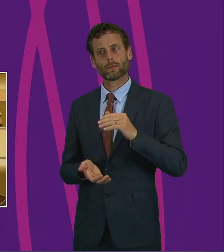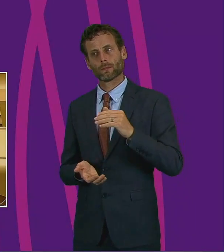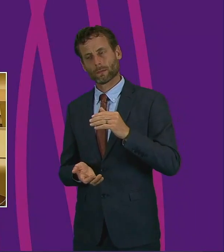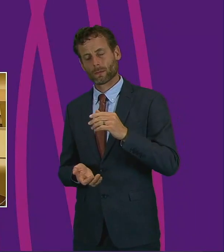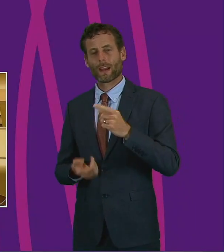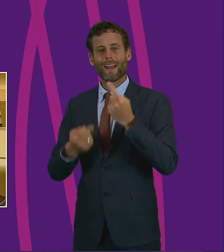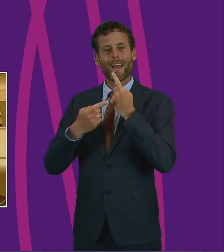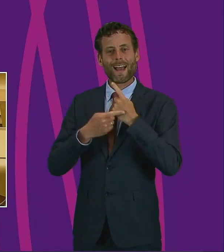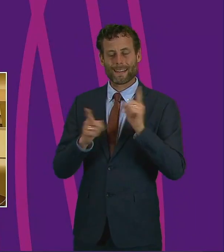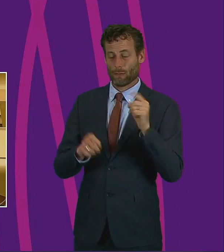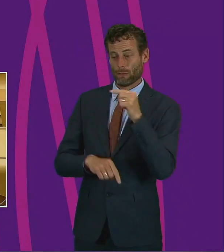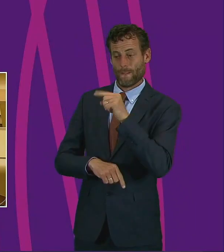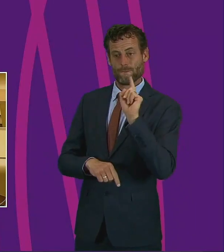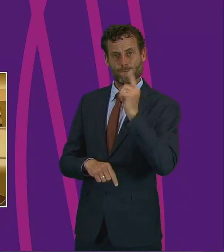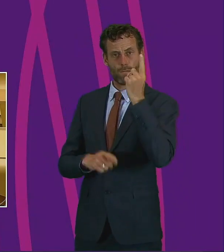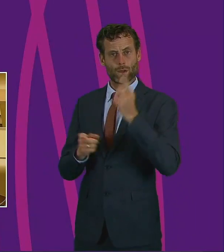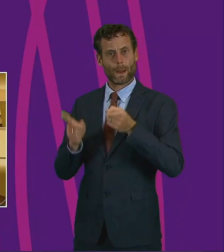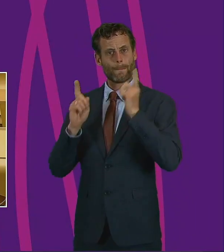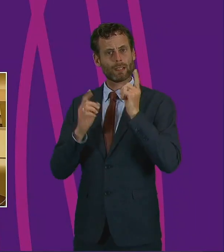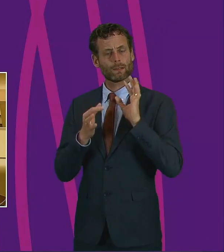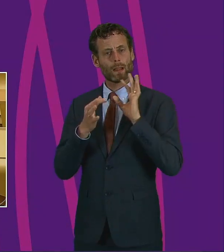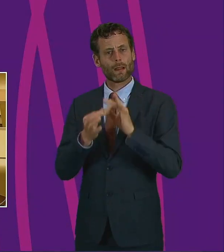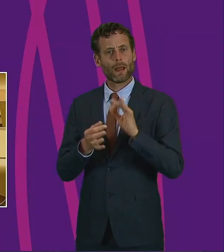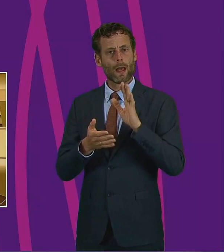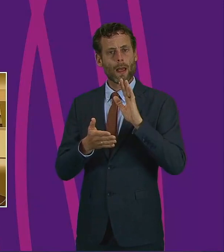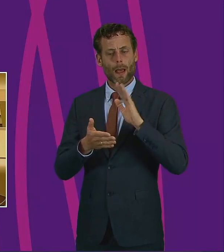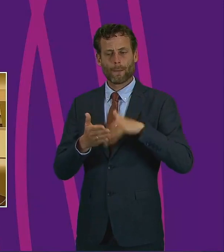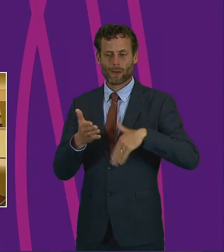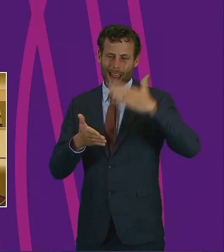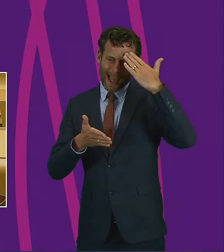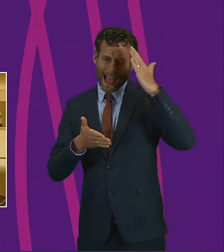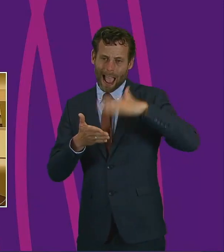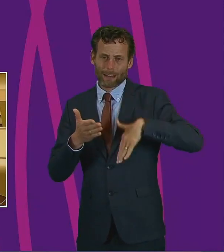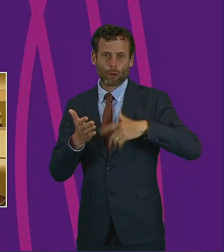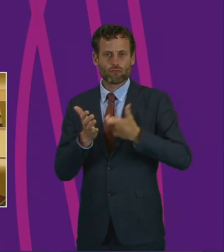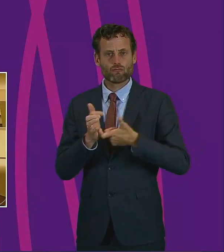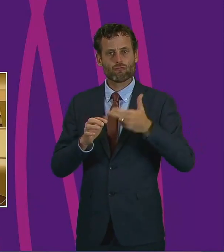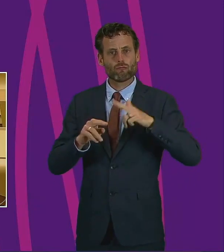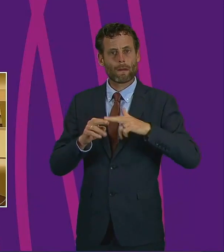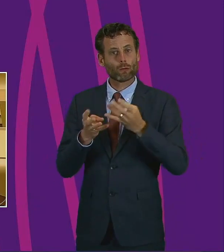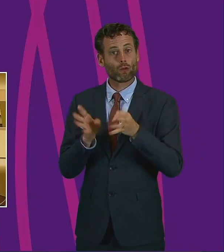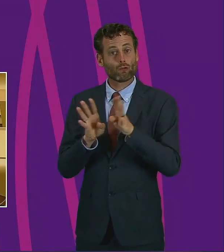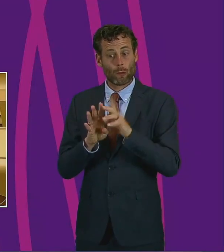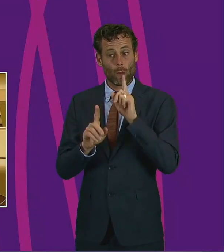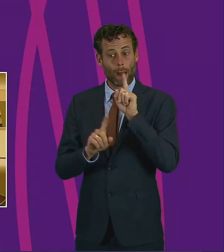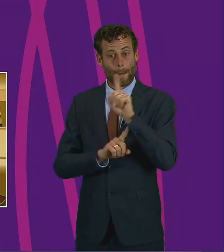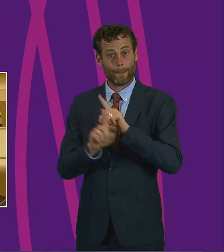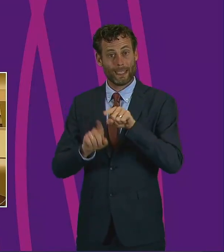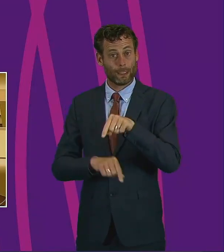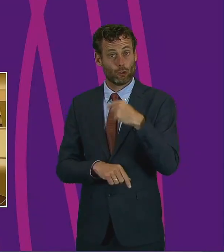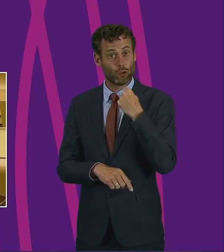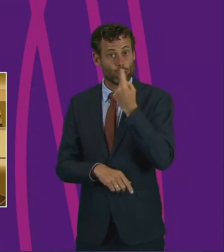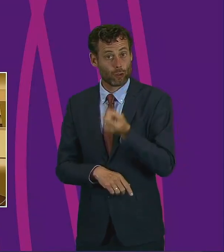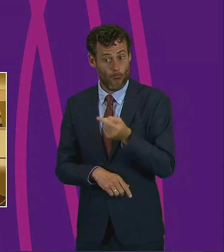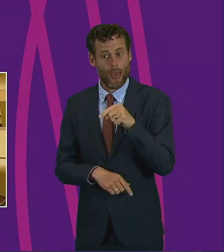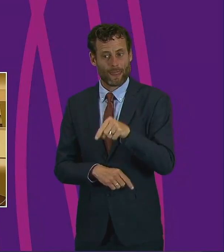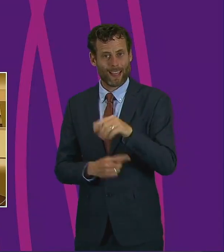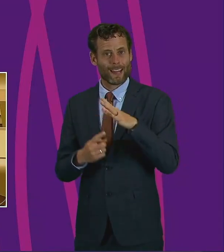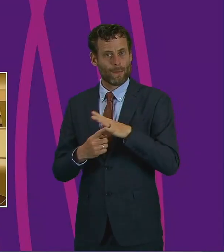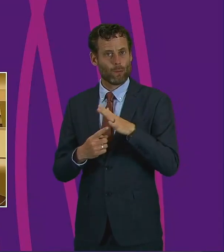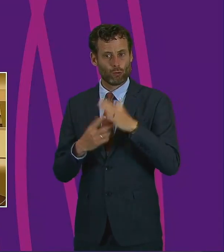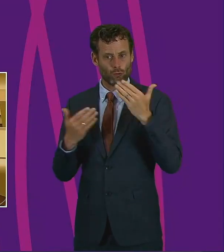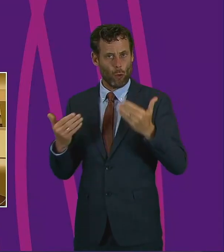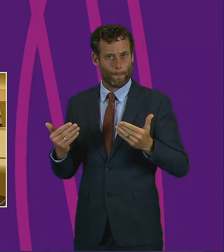announcement made by the First Minister on the expert reference group will meet tomorrow, which is another important aspect as we move forward